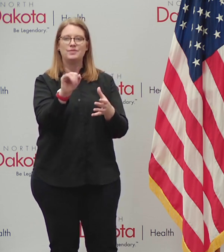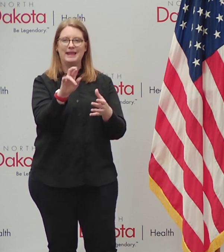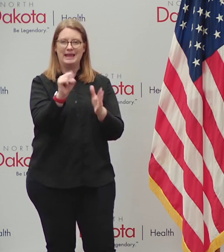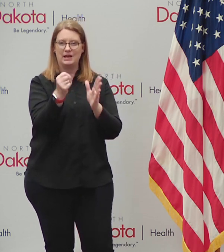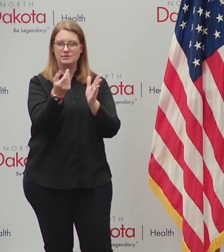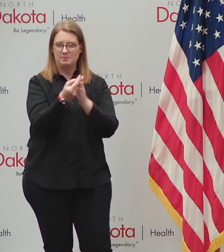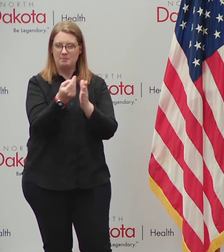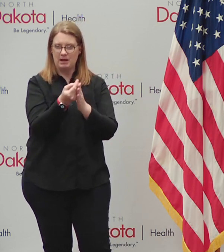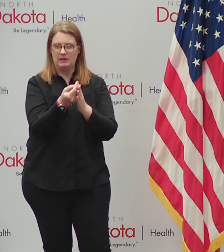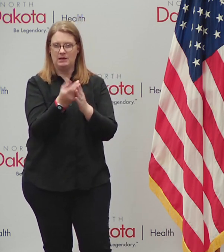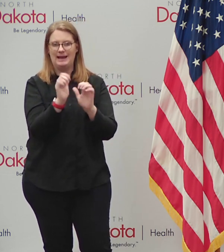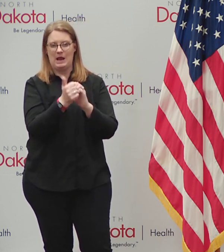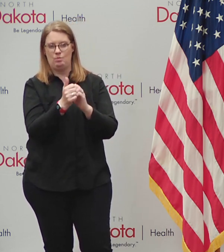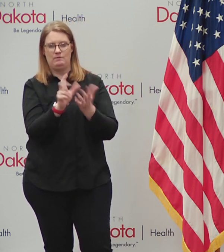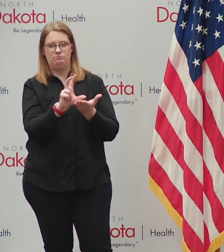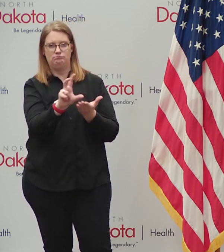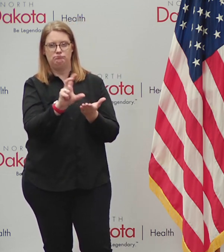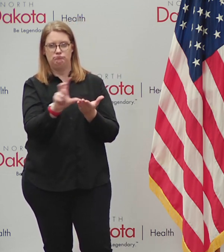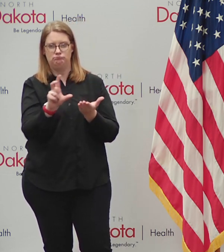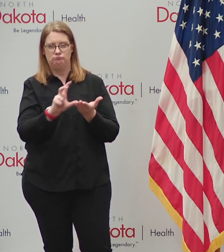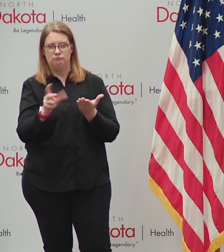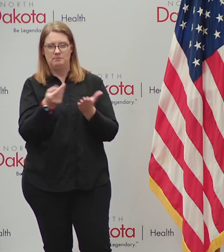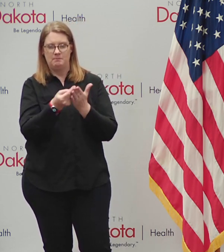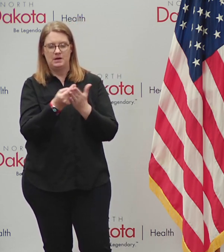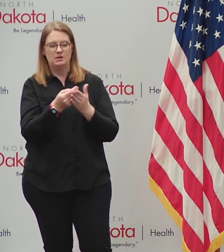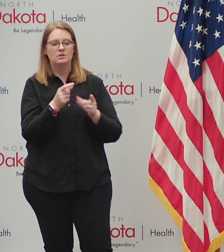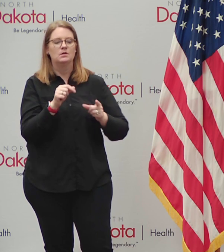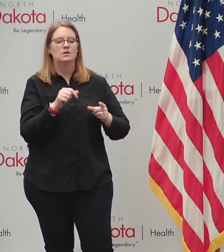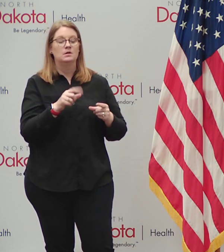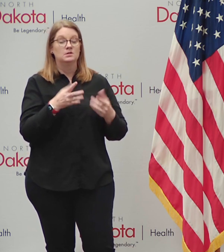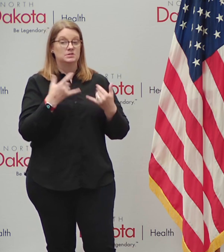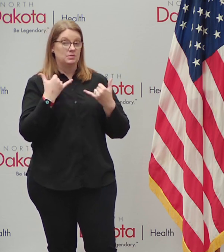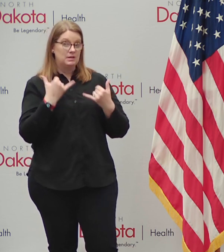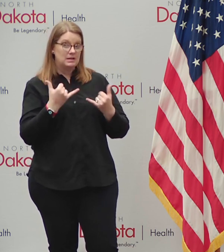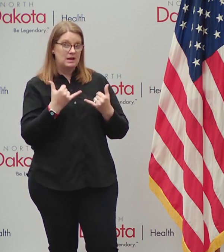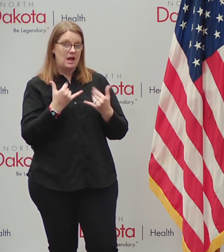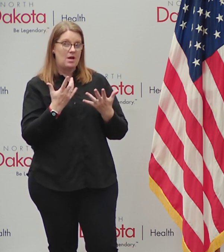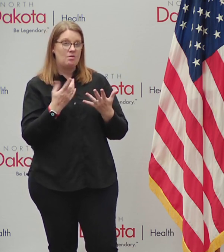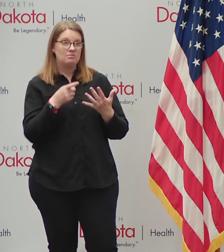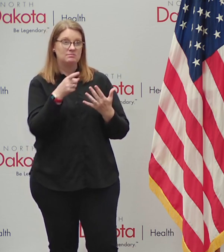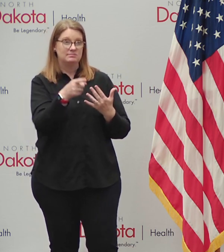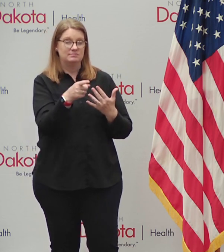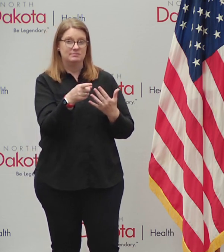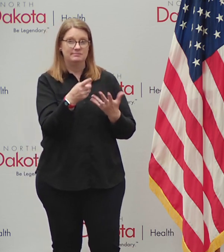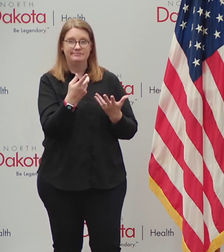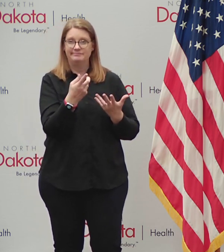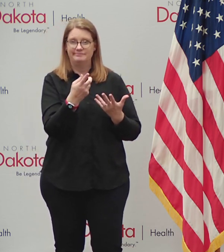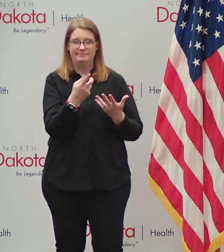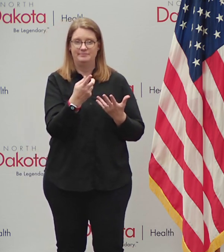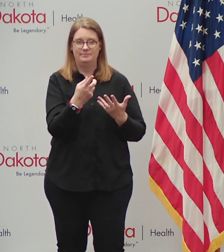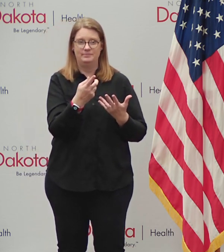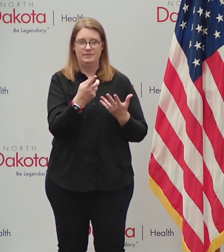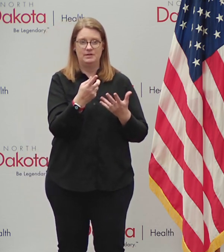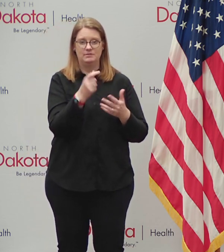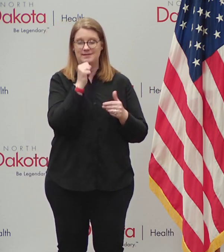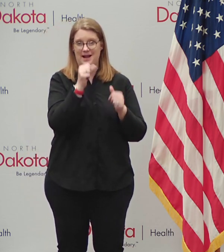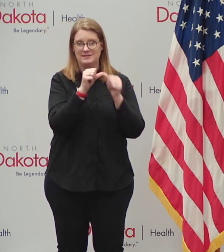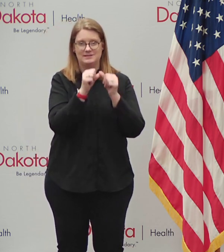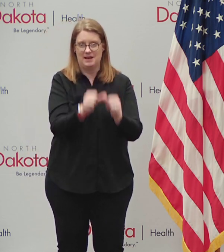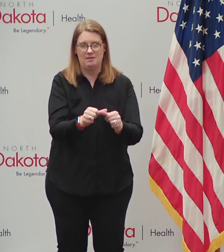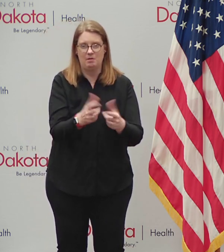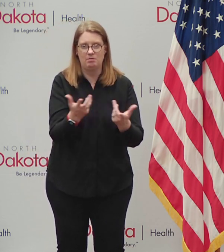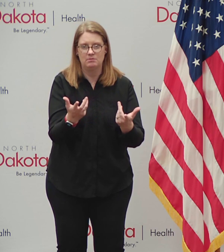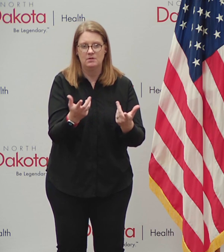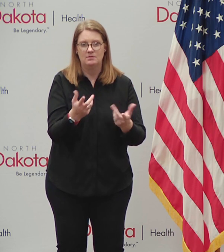spending. And and so the levels that we're at right now are completely unsustainable relative to our own state